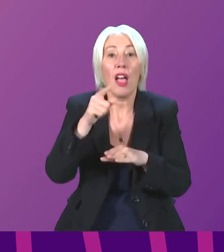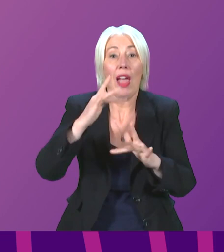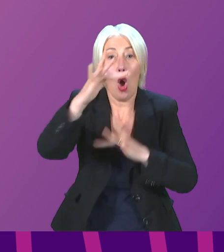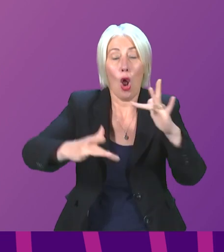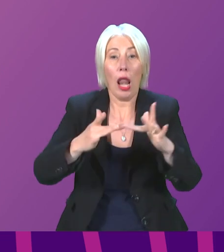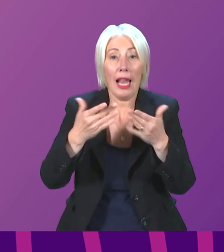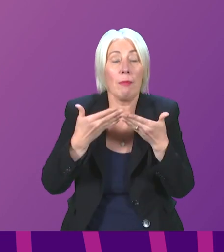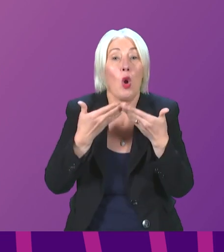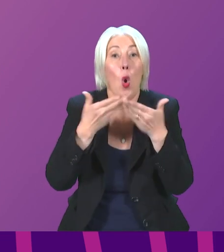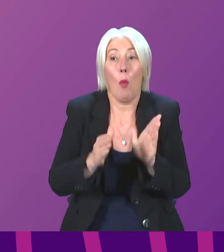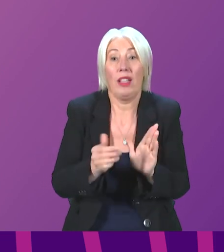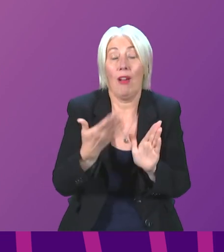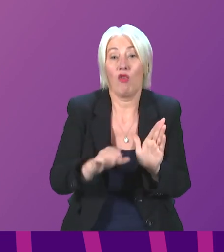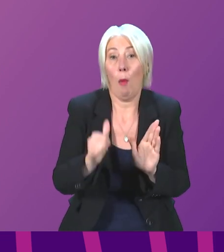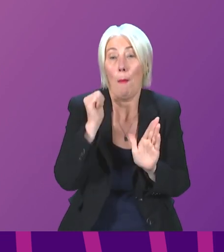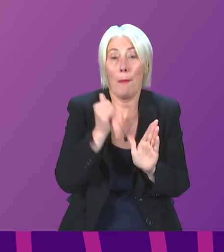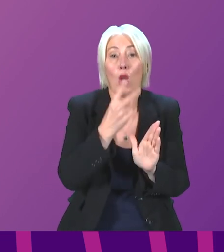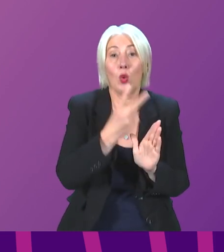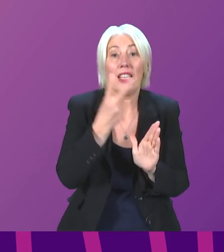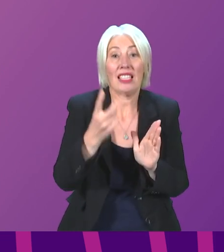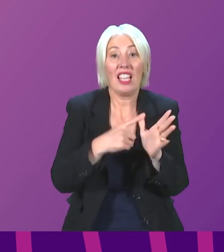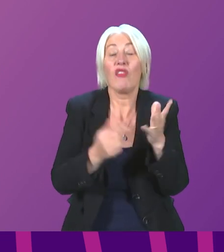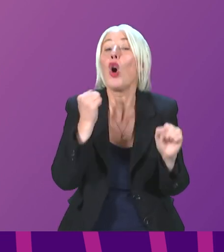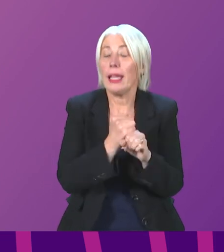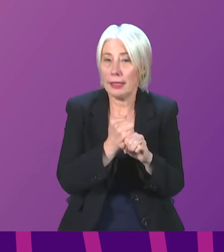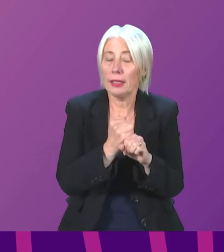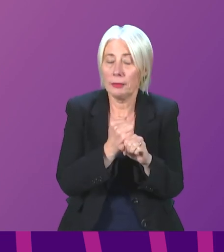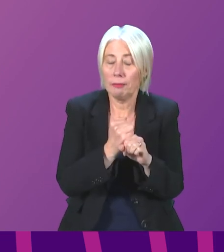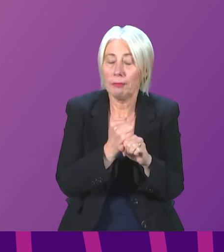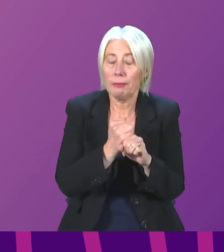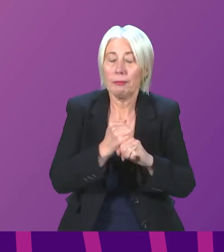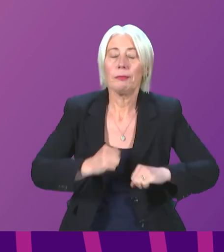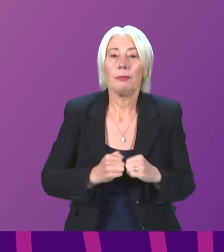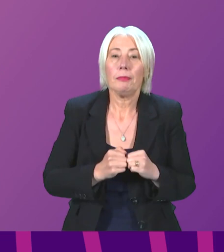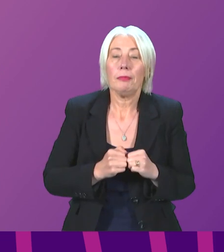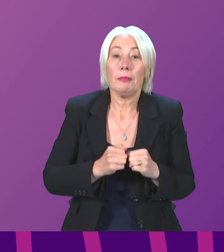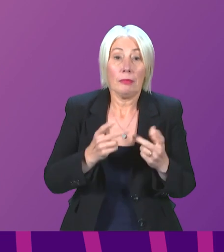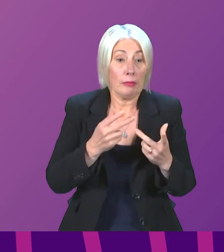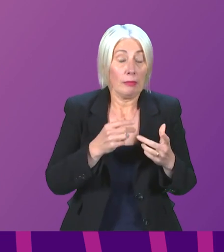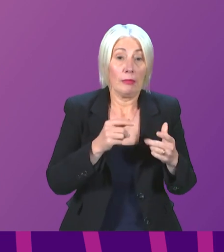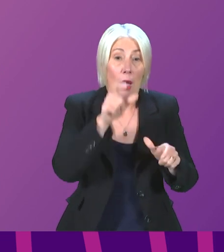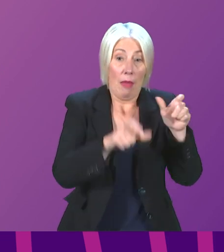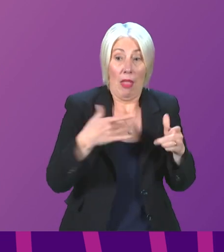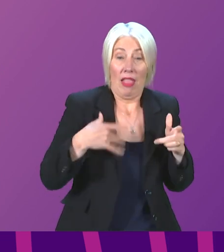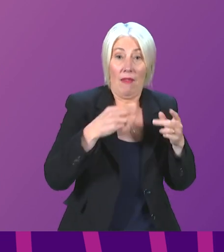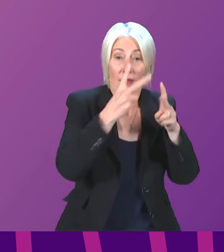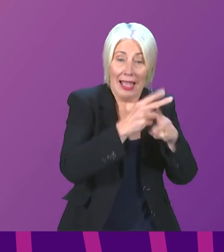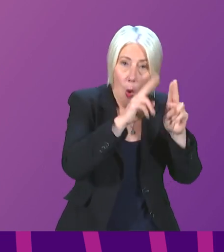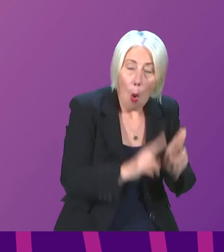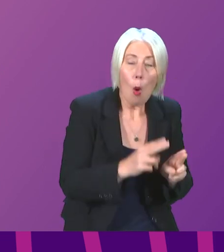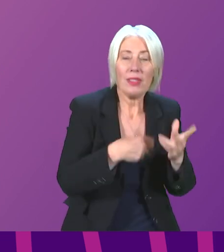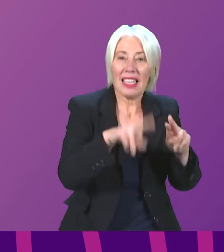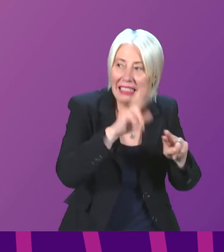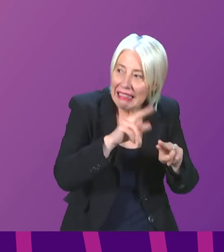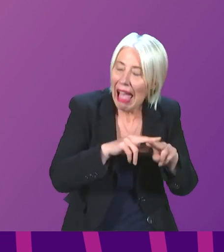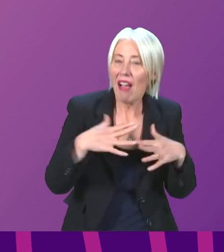been open since the 22nd of August. Alongside care home residents and staff, health and